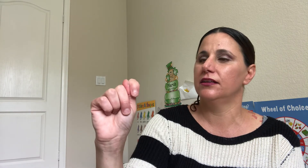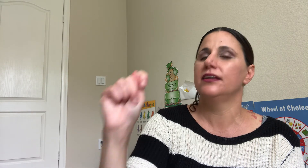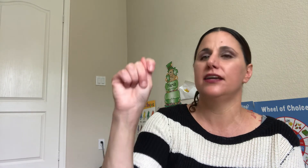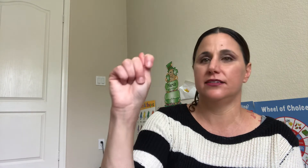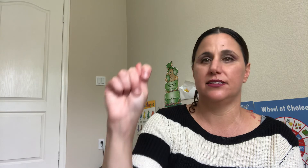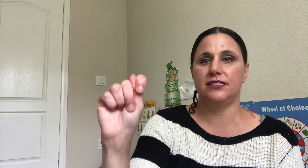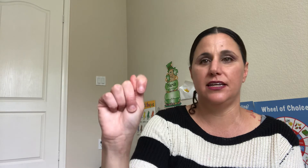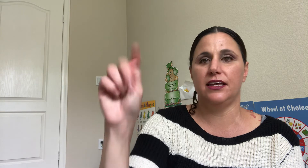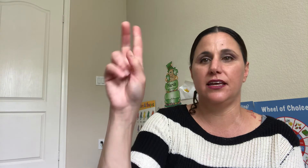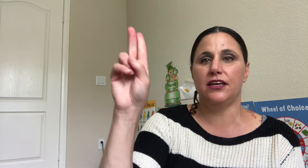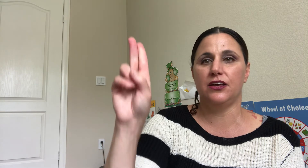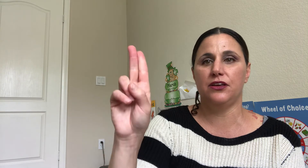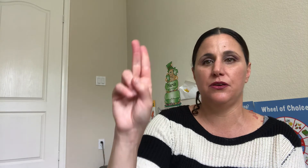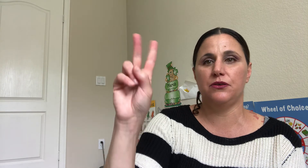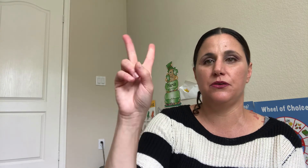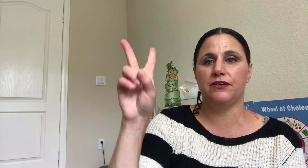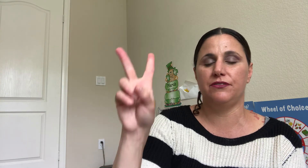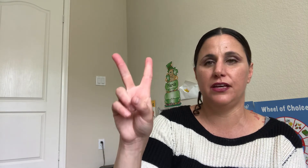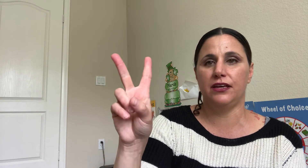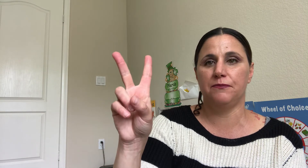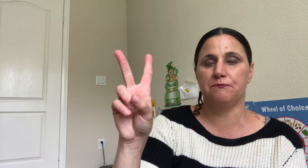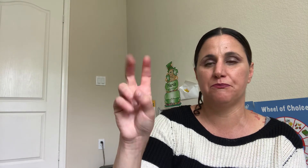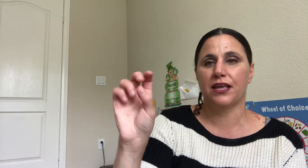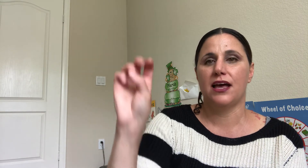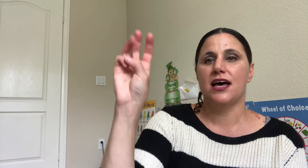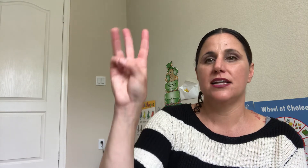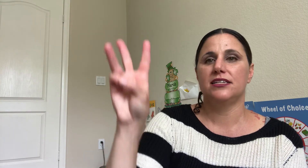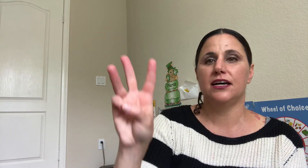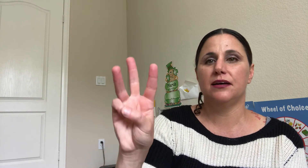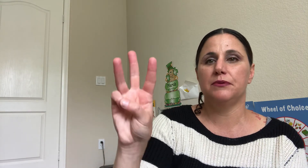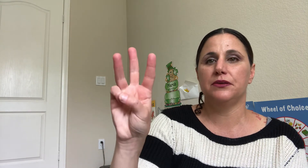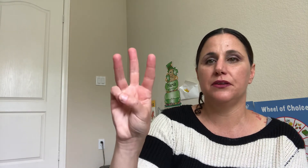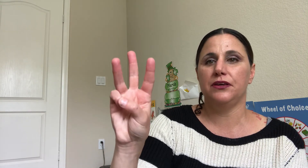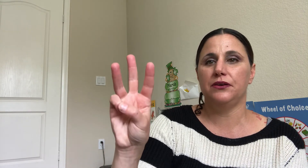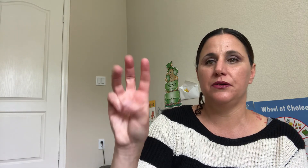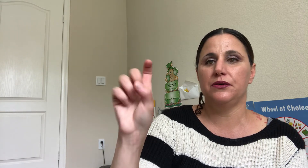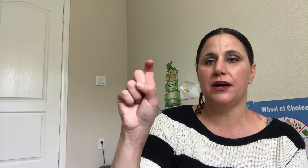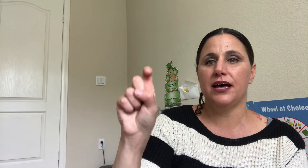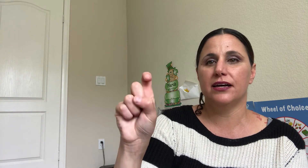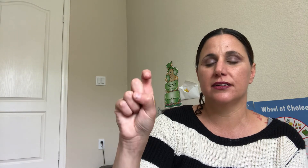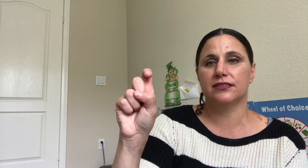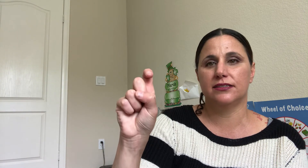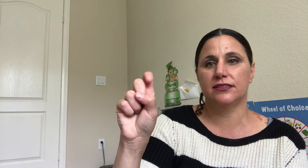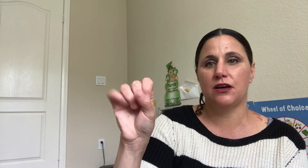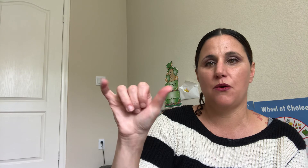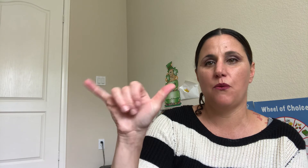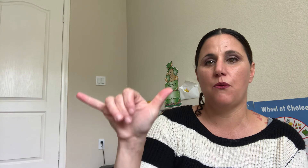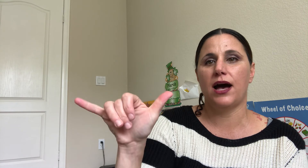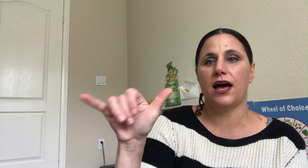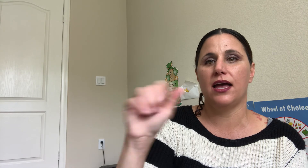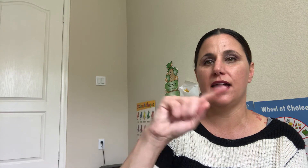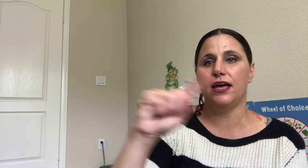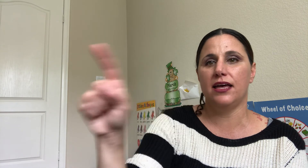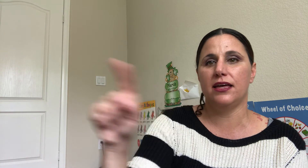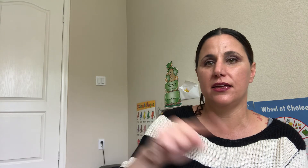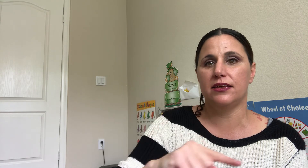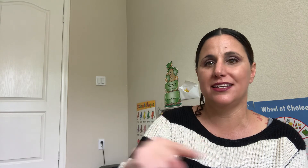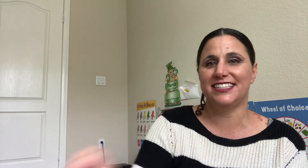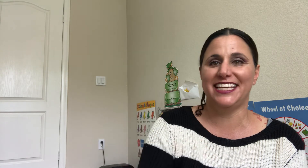Yes, T U V W X Y and Z